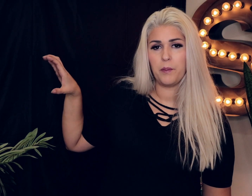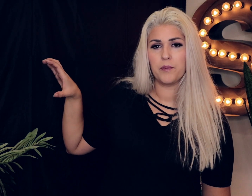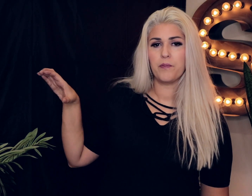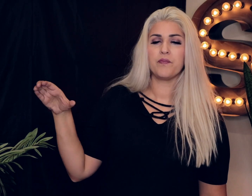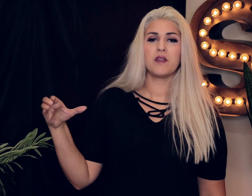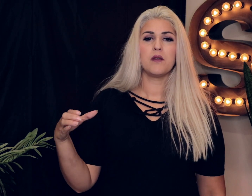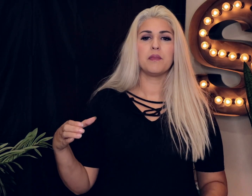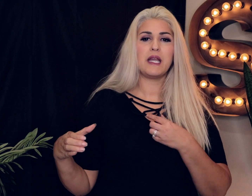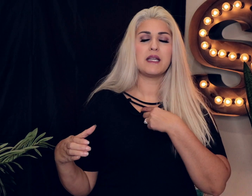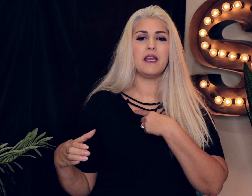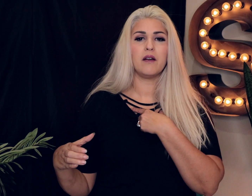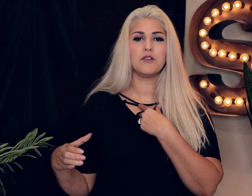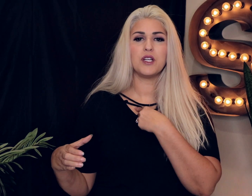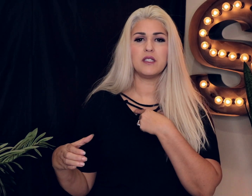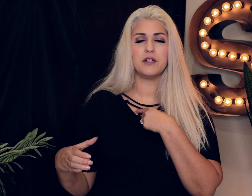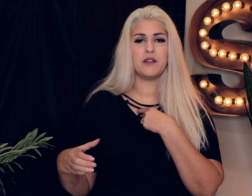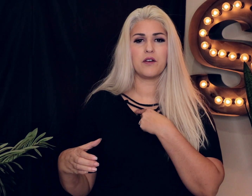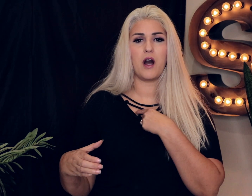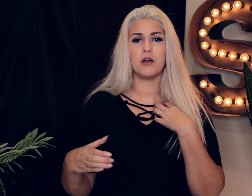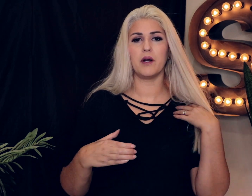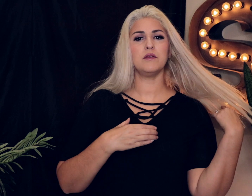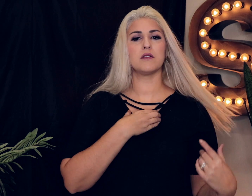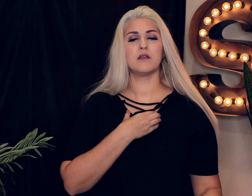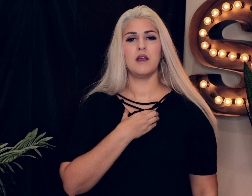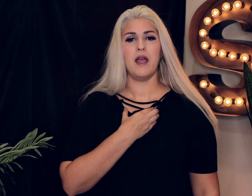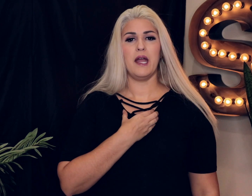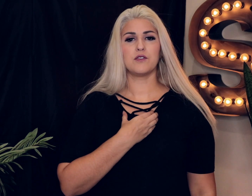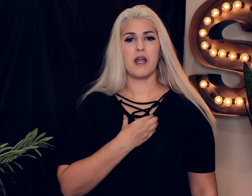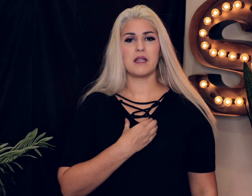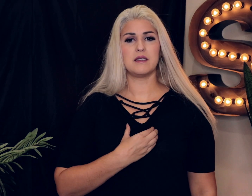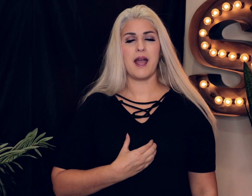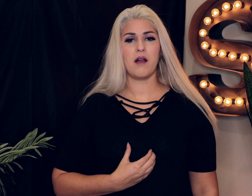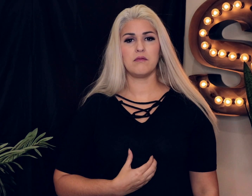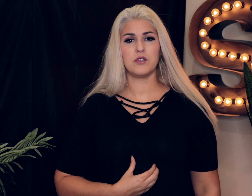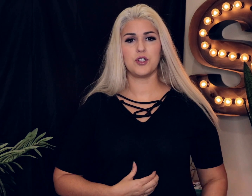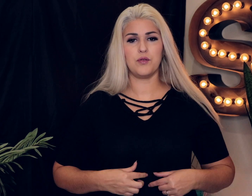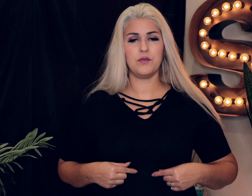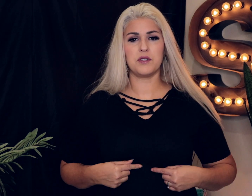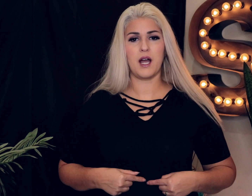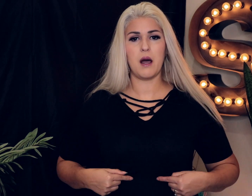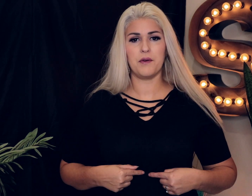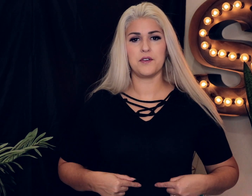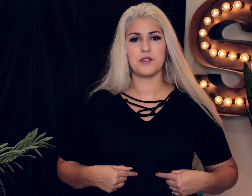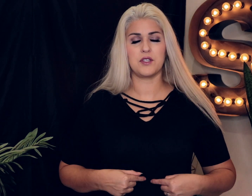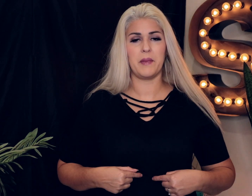place it here just underneath your collarbones and drag it down to the top of your stomach